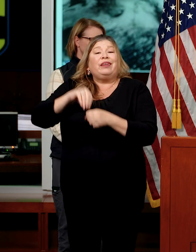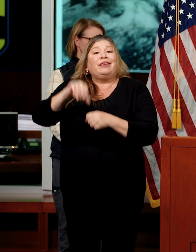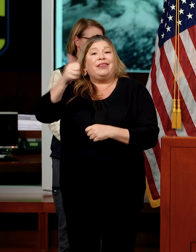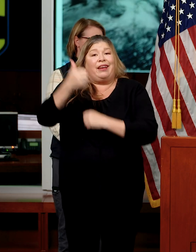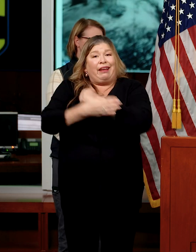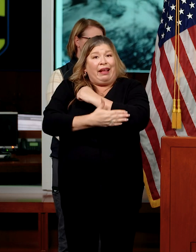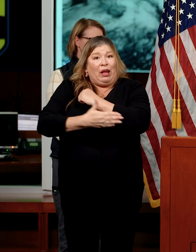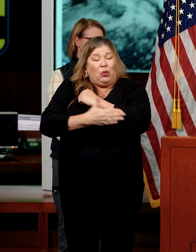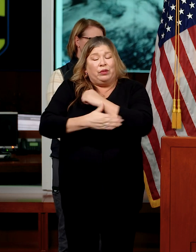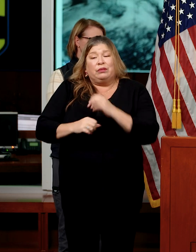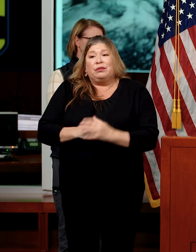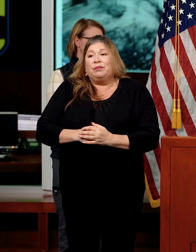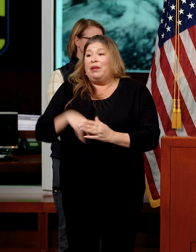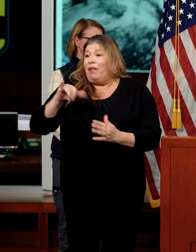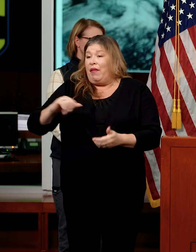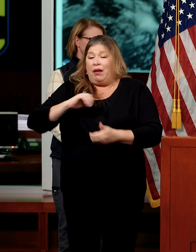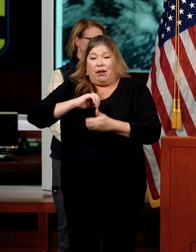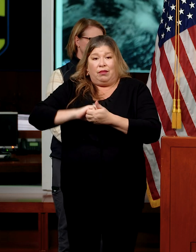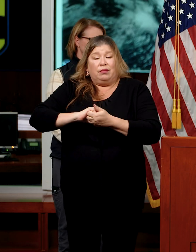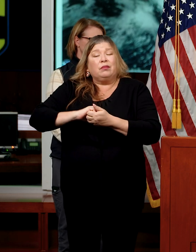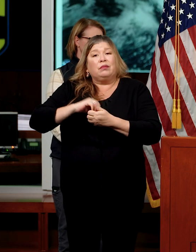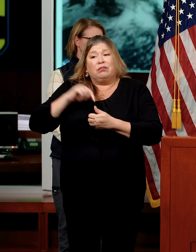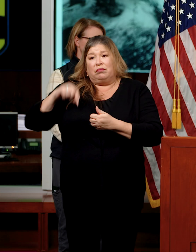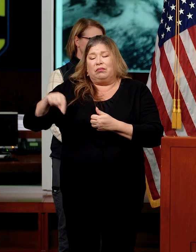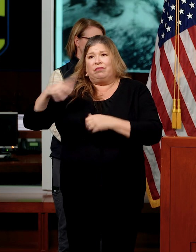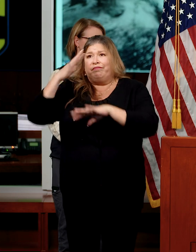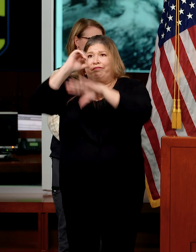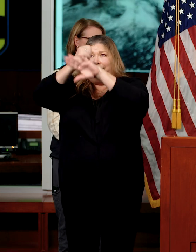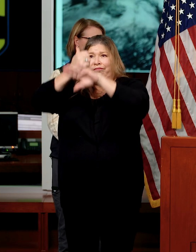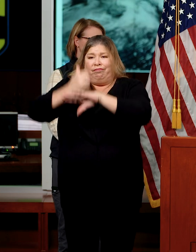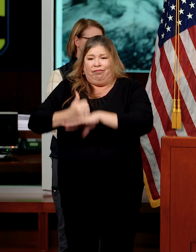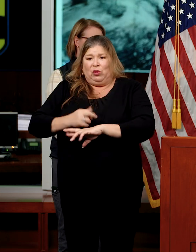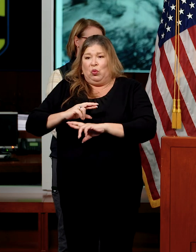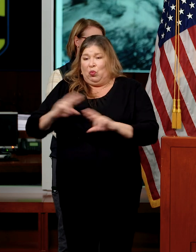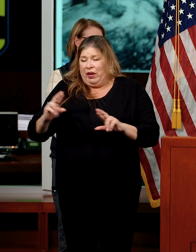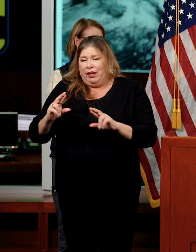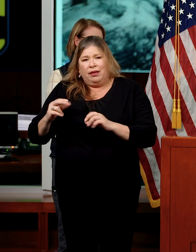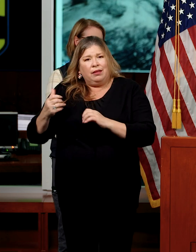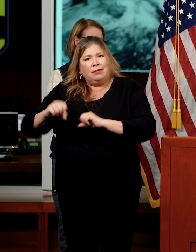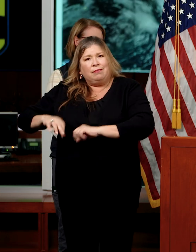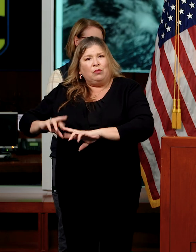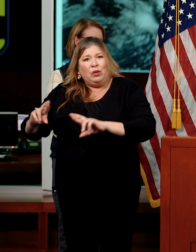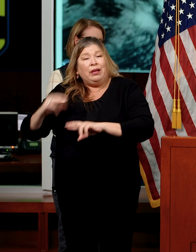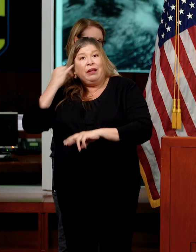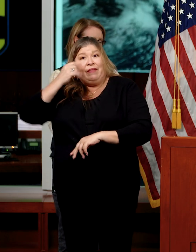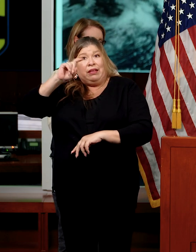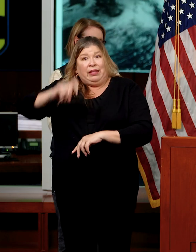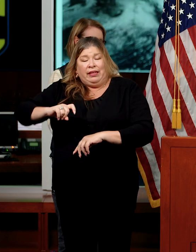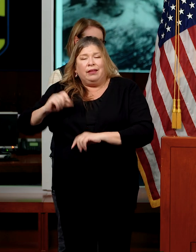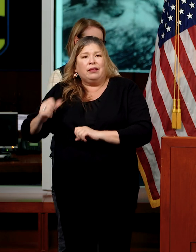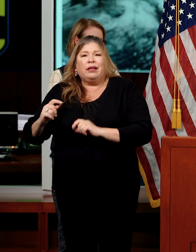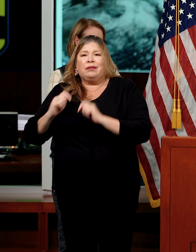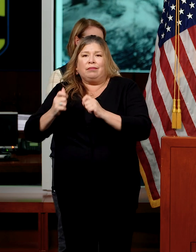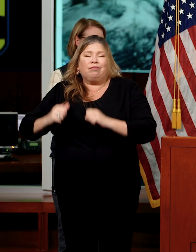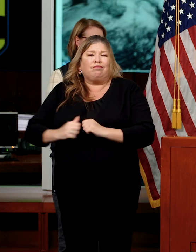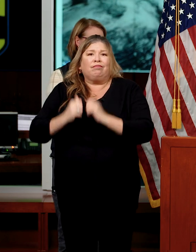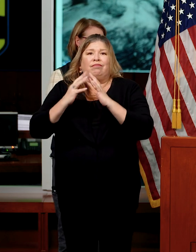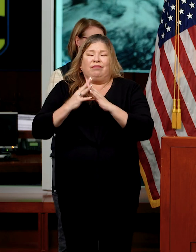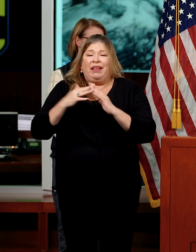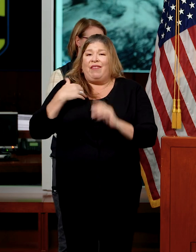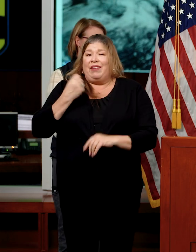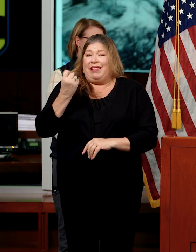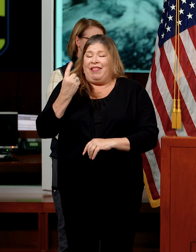these partners continue to work together to pre-stage shelters so they're ready to stand up quickly as needed, and there are 11 of those ready to go.